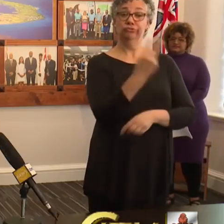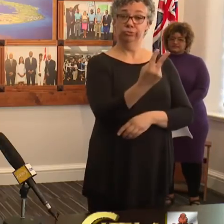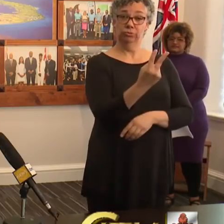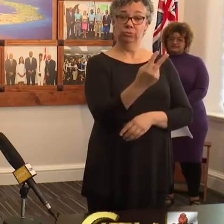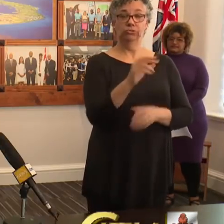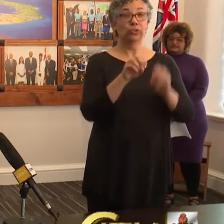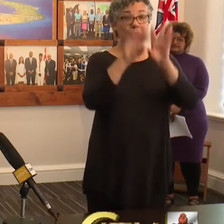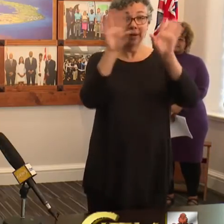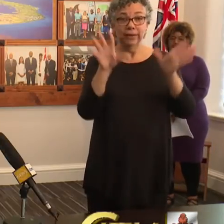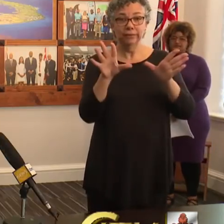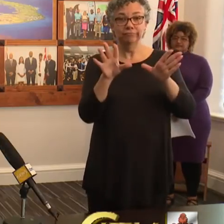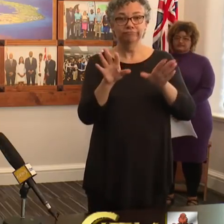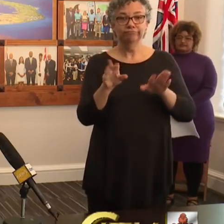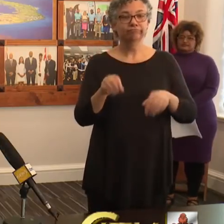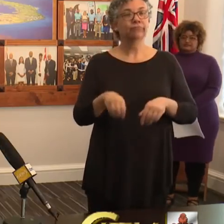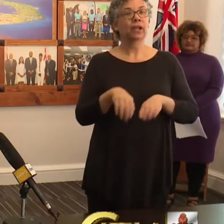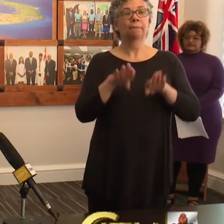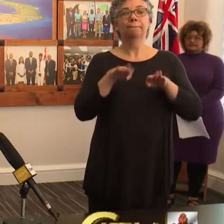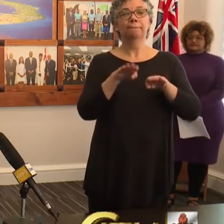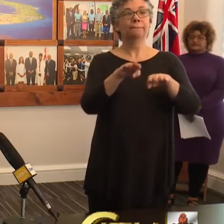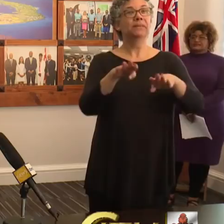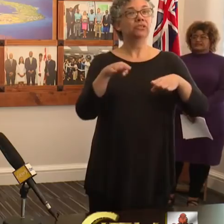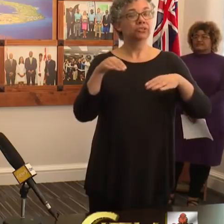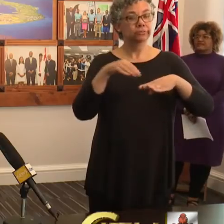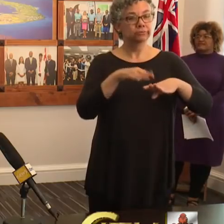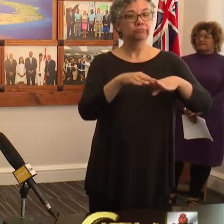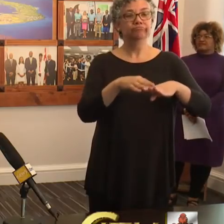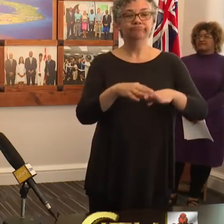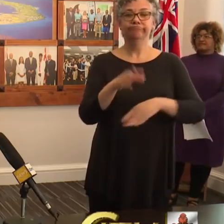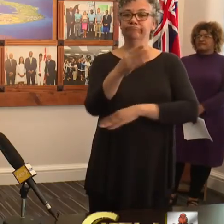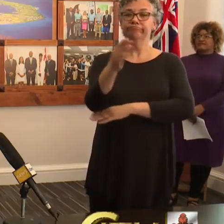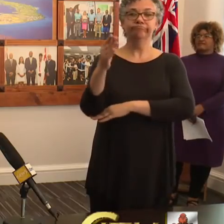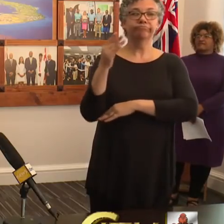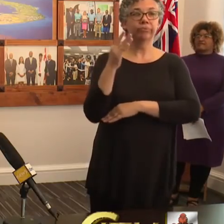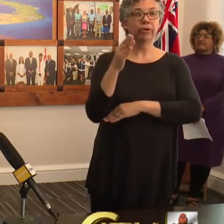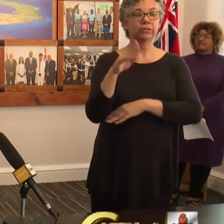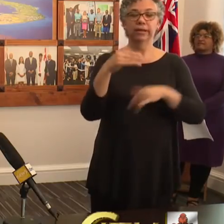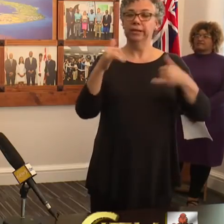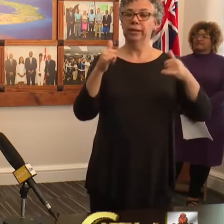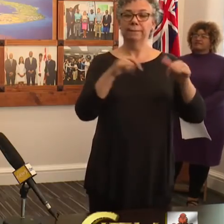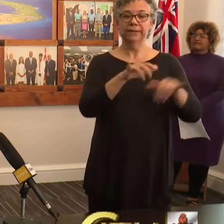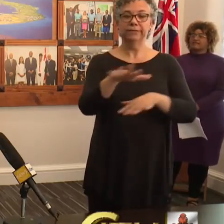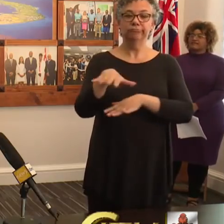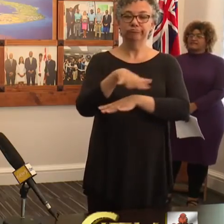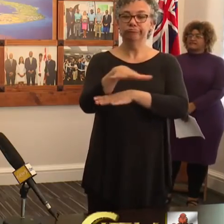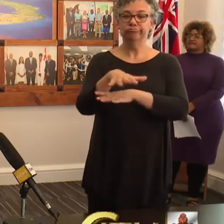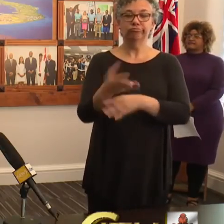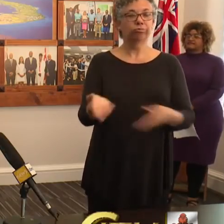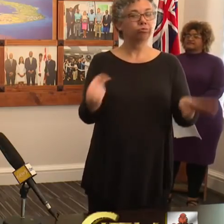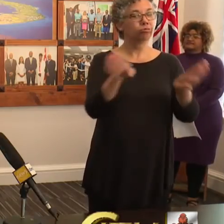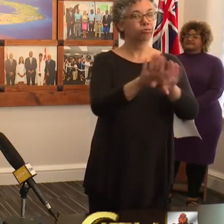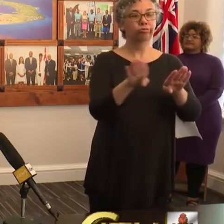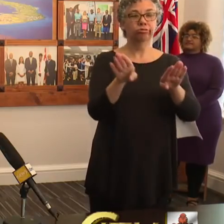clear, public beaches, public parks and public playgrounds are all closed.